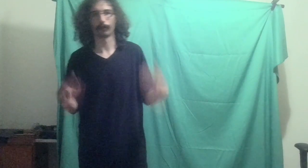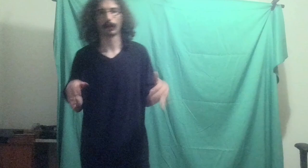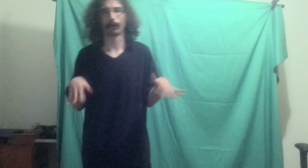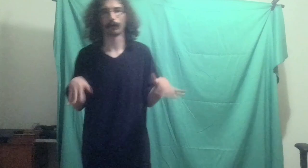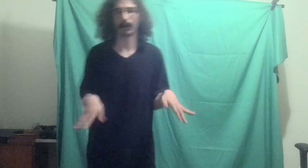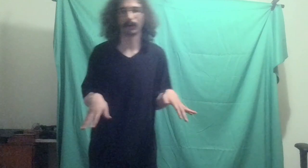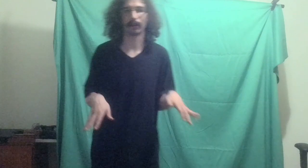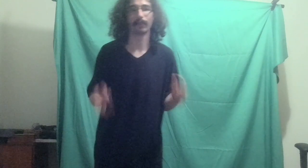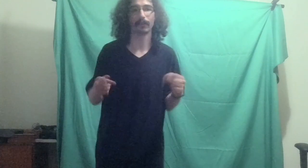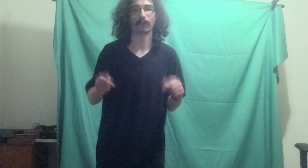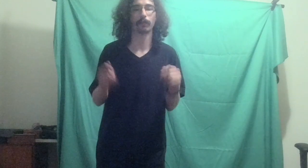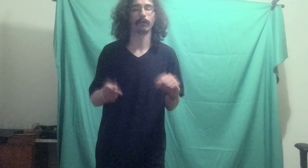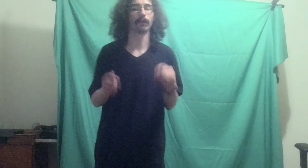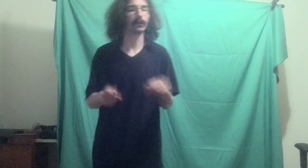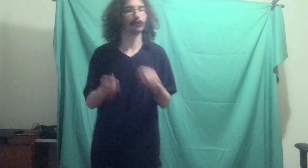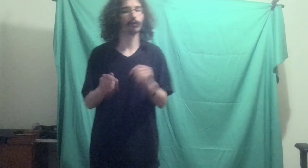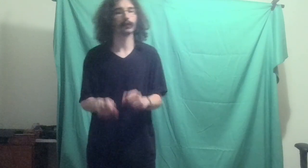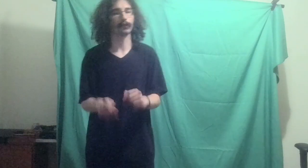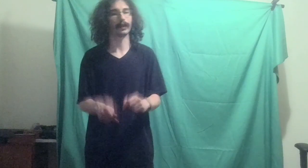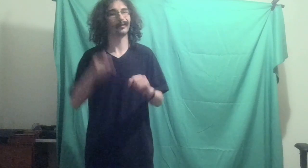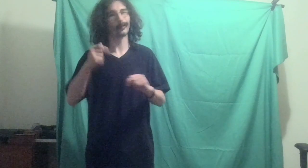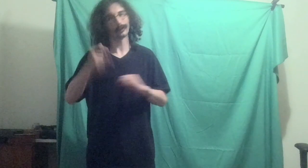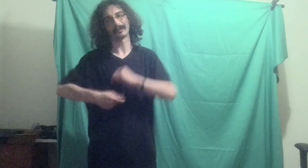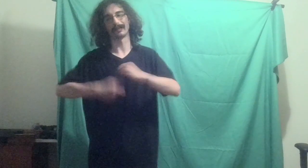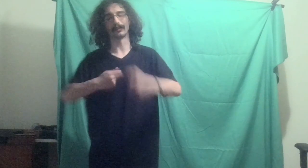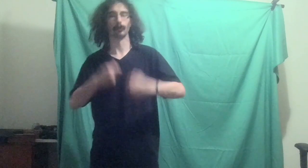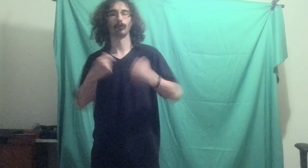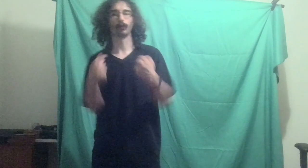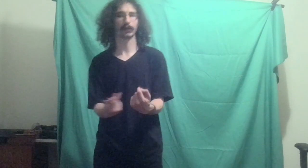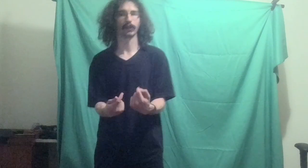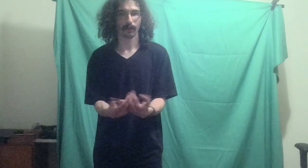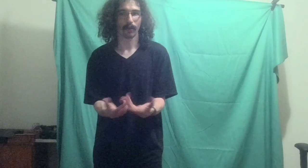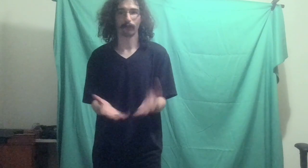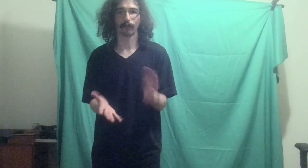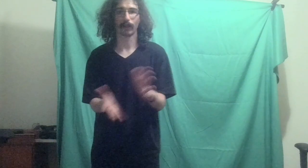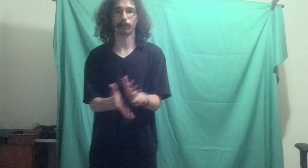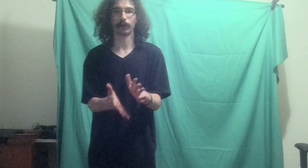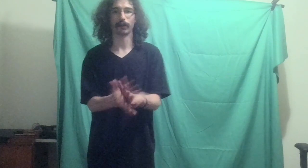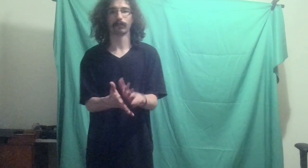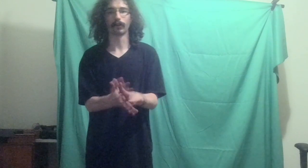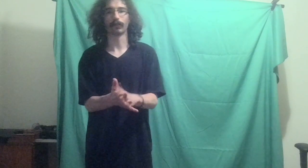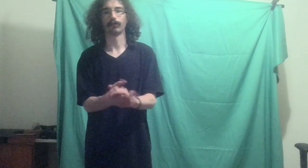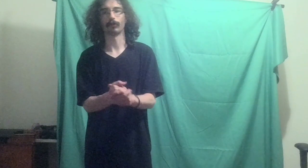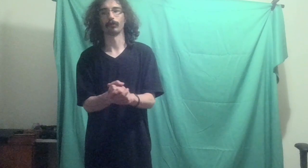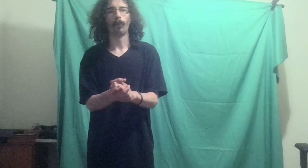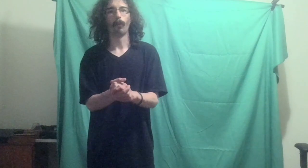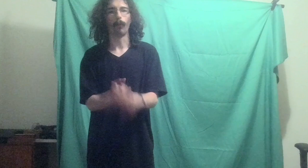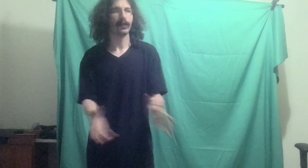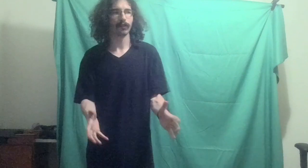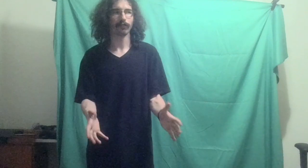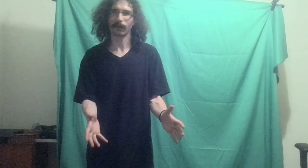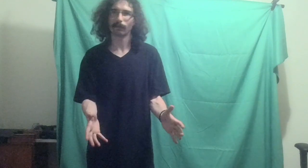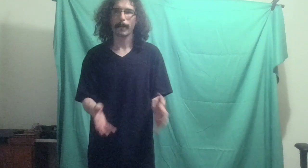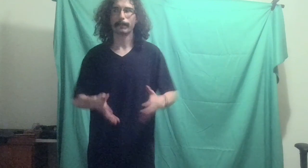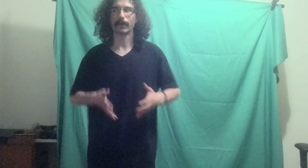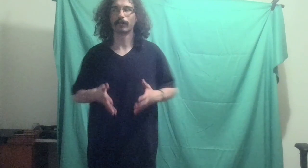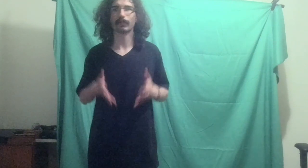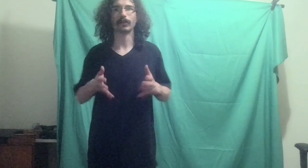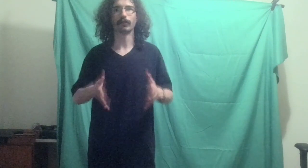out and died, and this has been my main channel that I've always continued working on. And so that brings us to why this channel? Because this is the